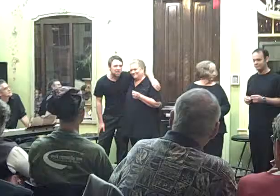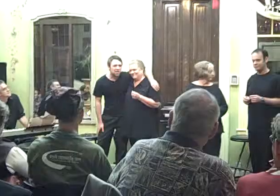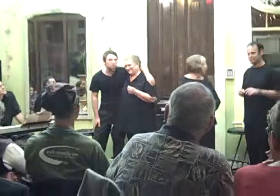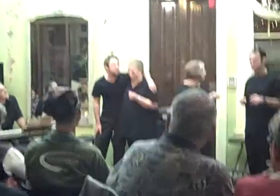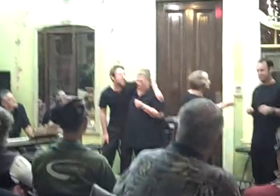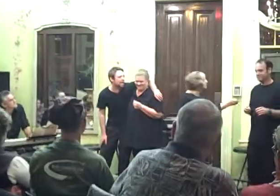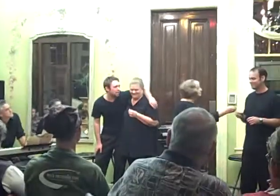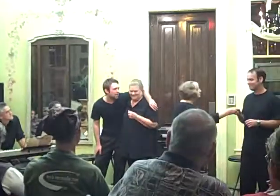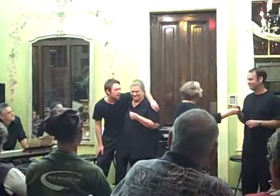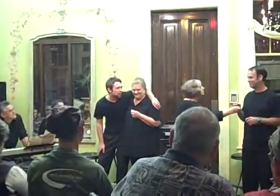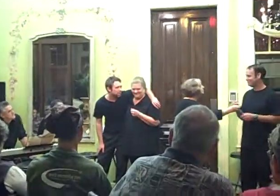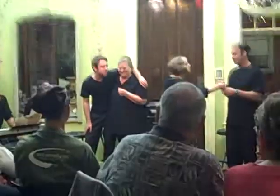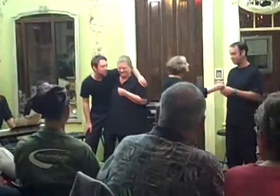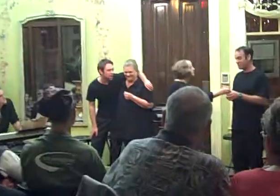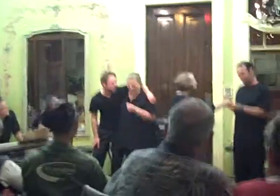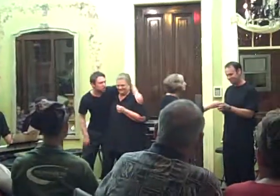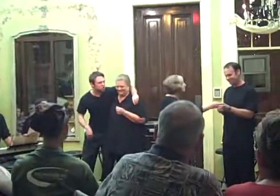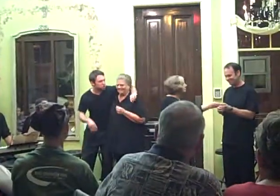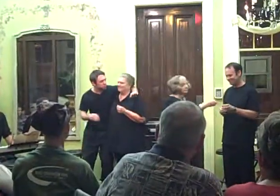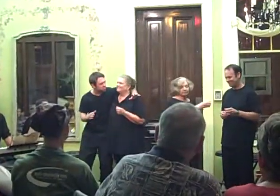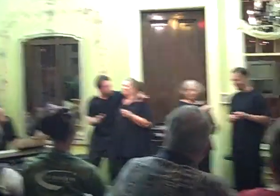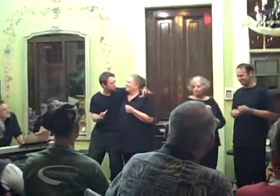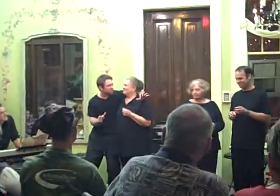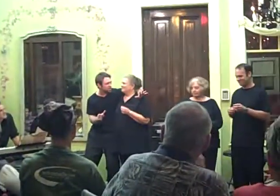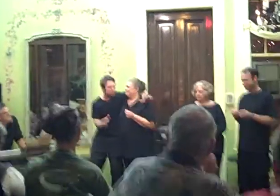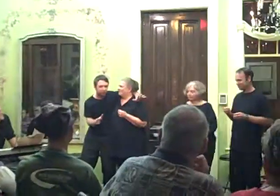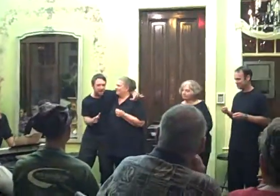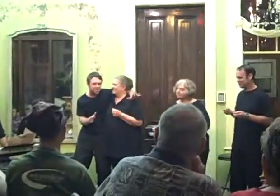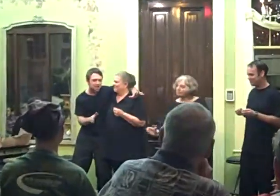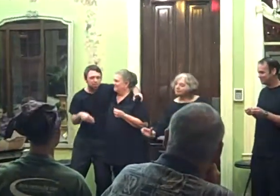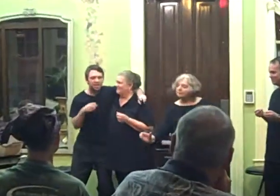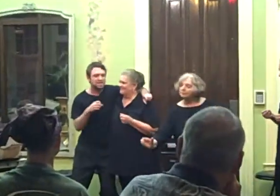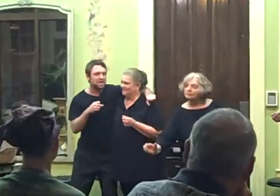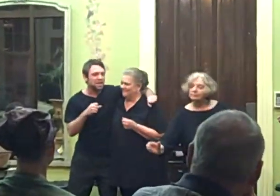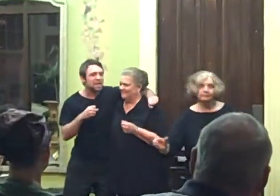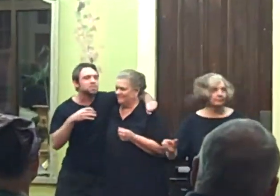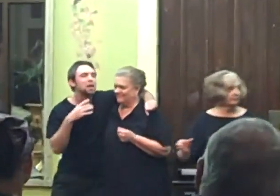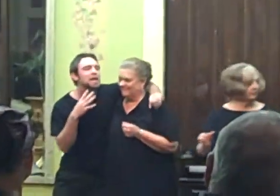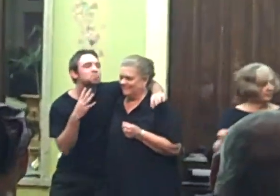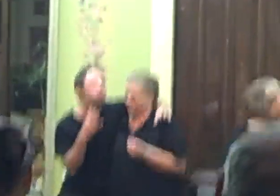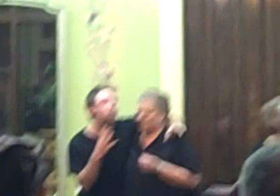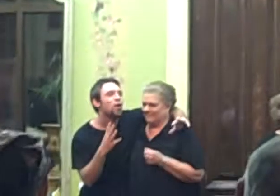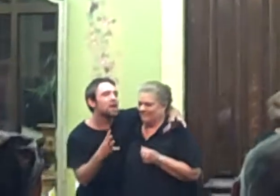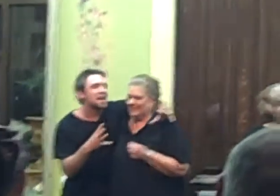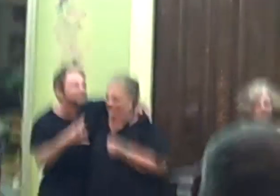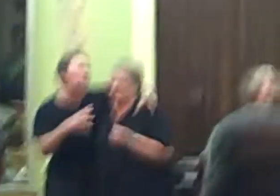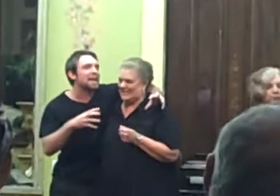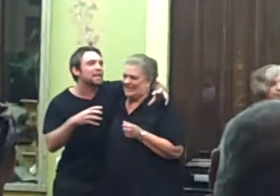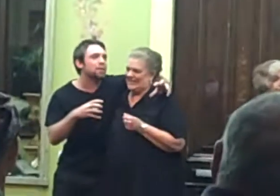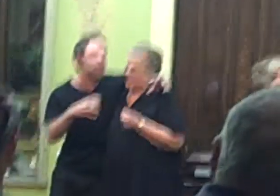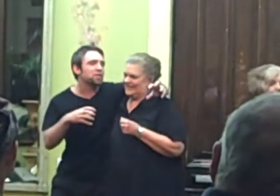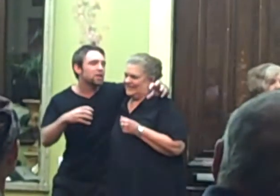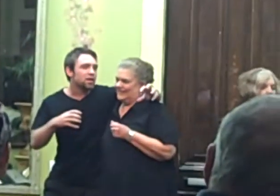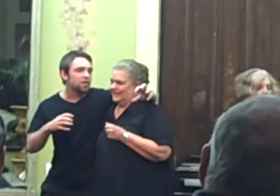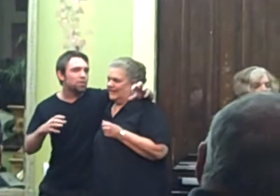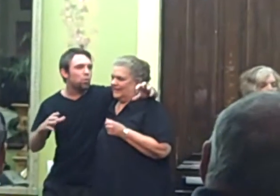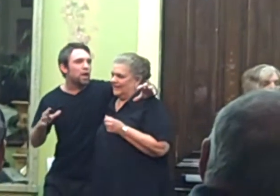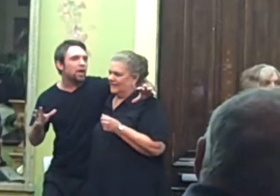You were telling me about this, uh, this trip you took to France. Please, explain more exactly about the way